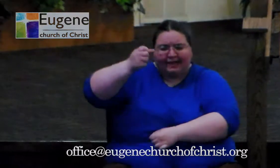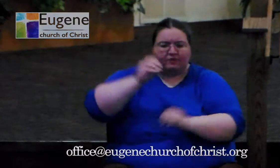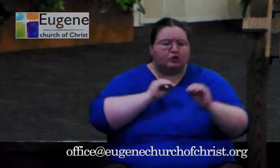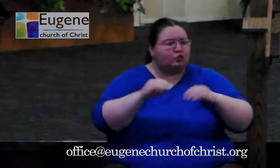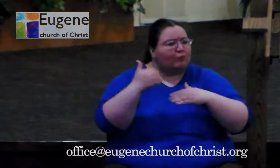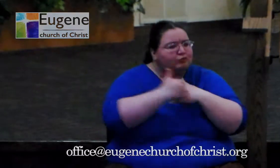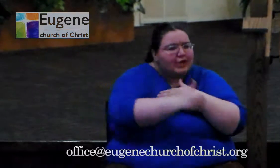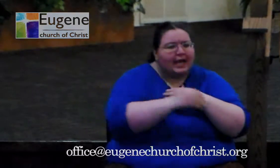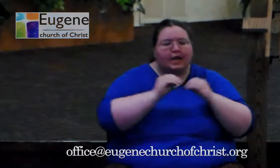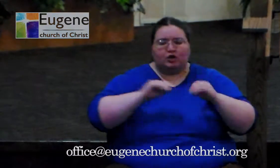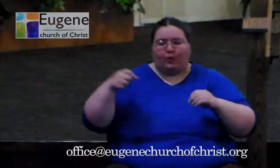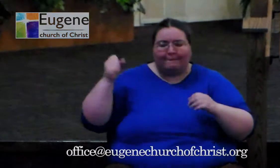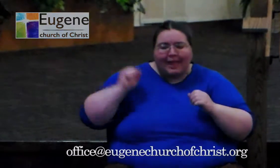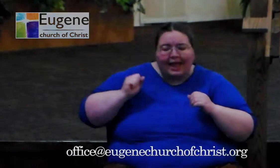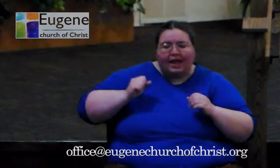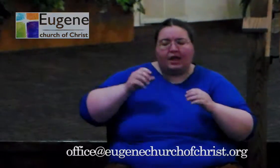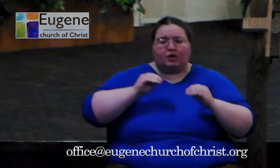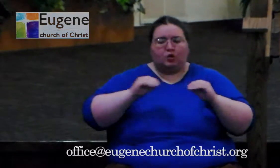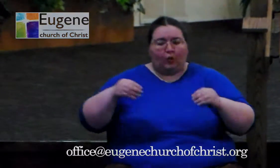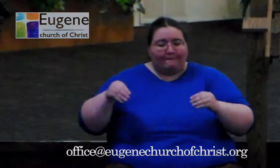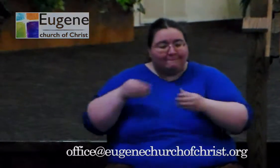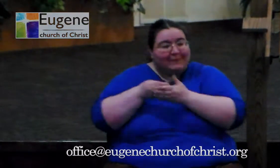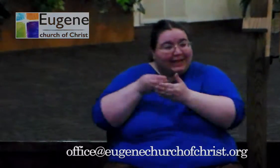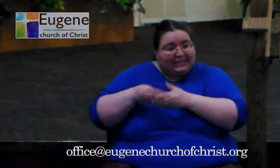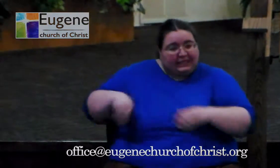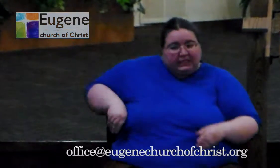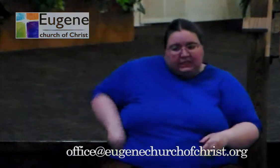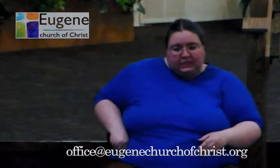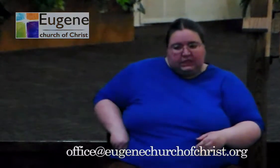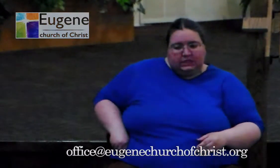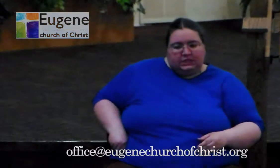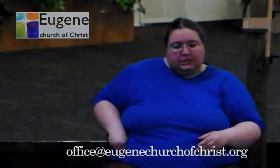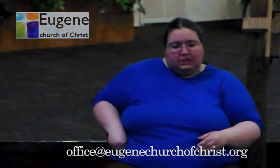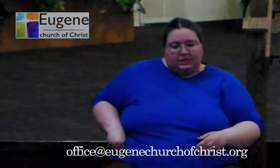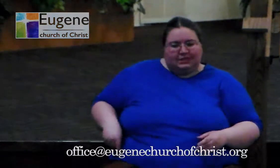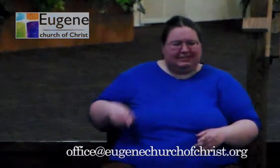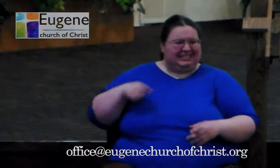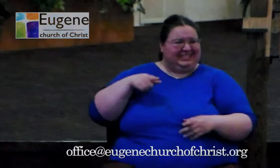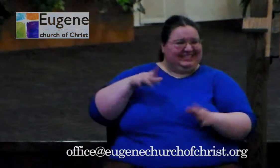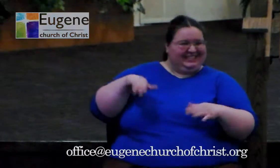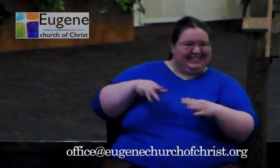no money in your belts. This is the worst what to bring list ever if you're in youth ministry.